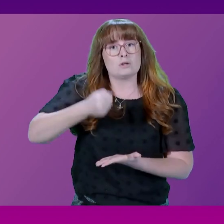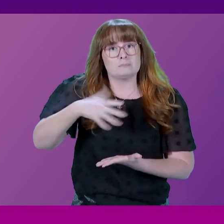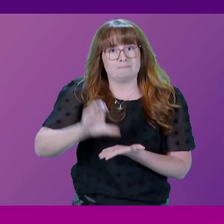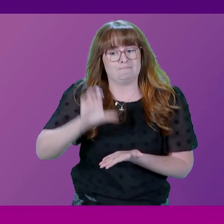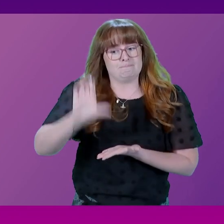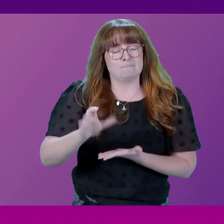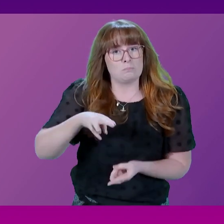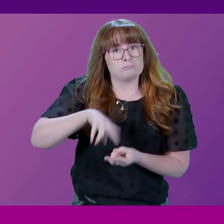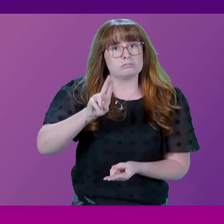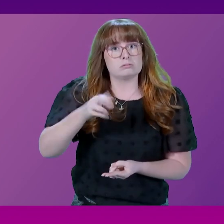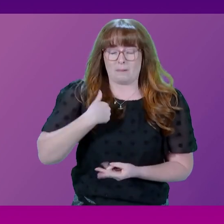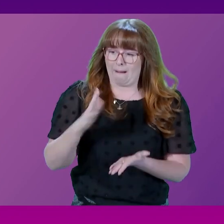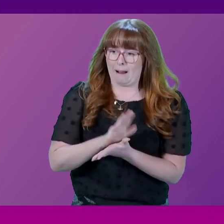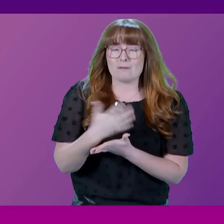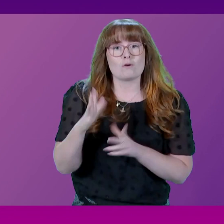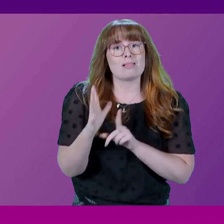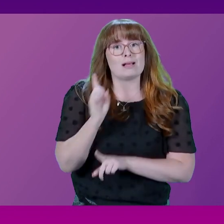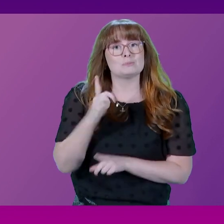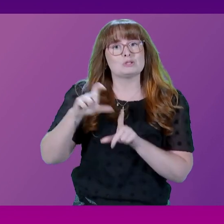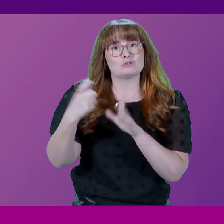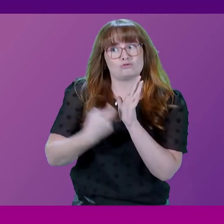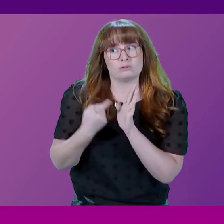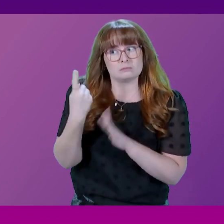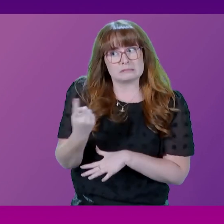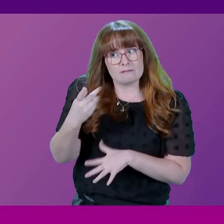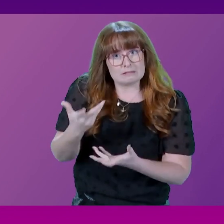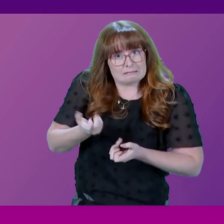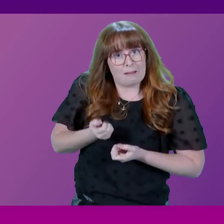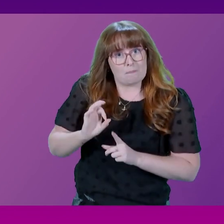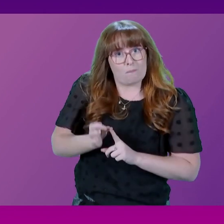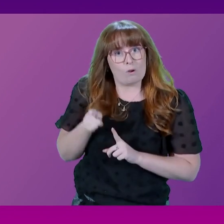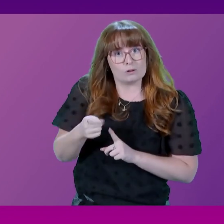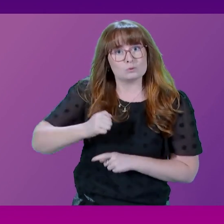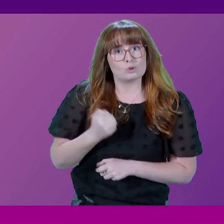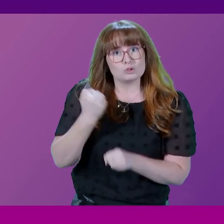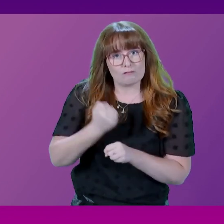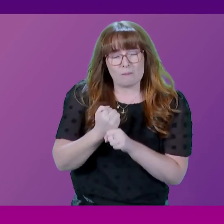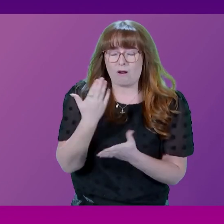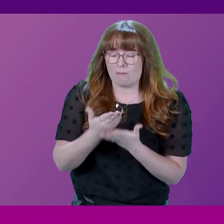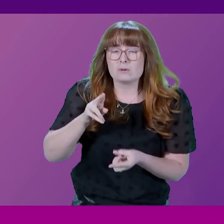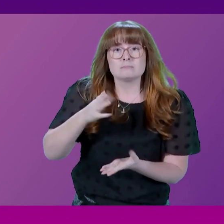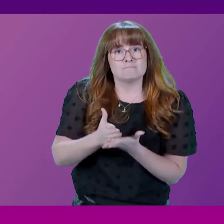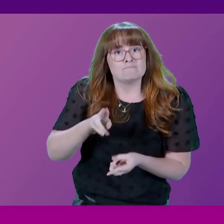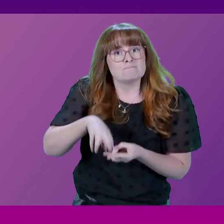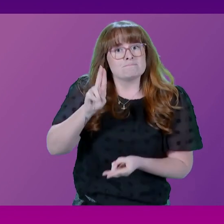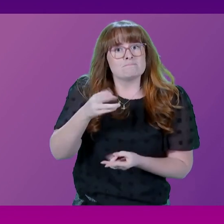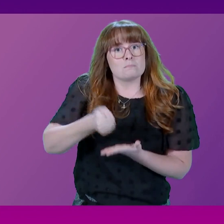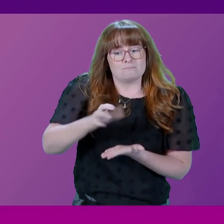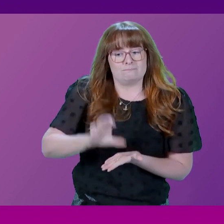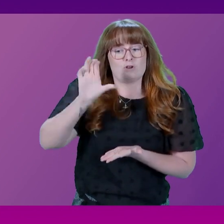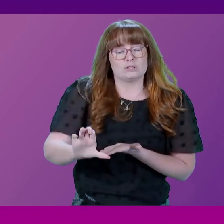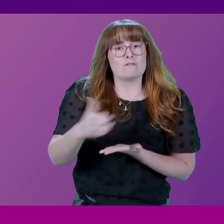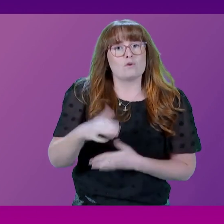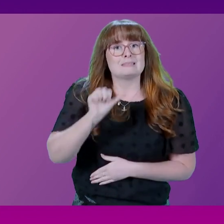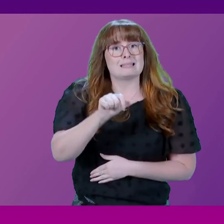Police Scotland. I'm pleased that after last week, Douglas Ross seems to have accepted the point that the Scottish Government has increased the budget for Police Scotland by